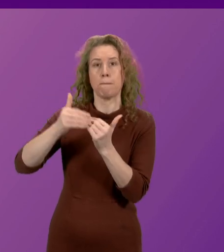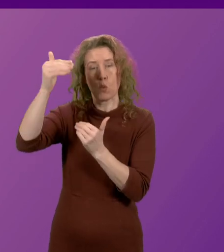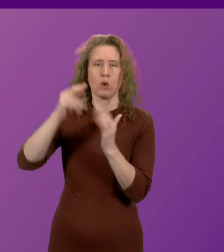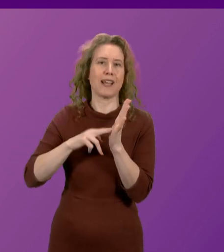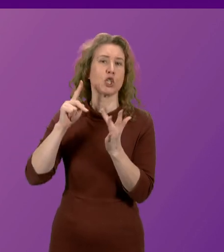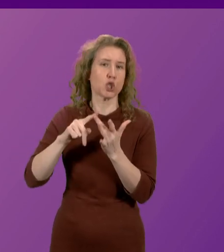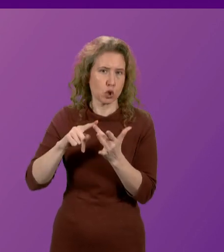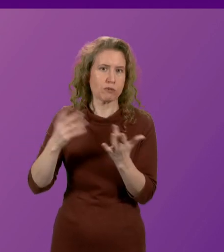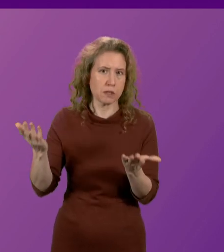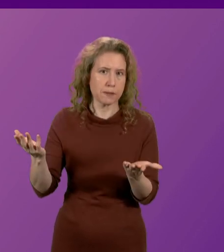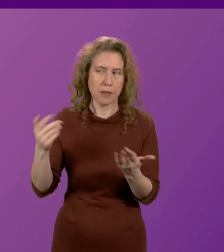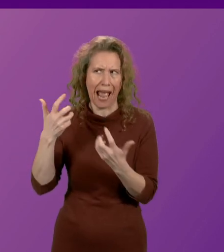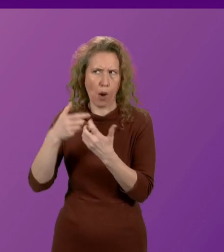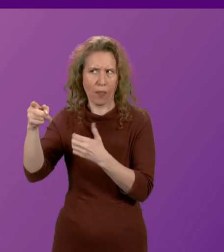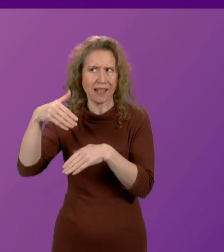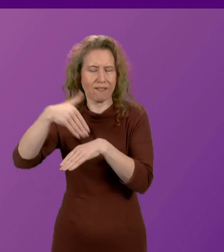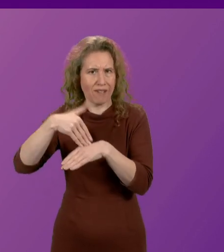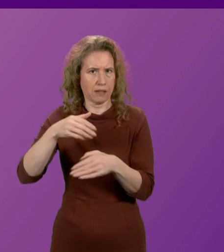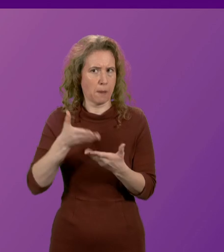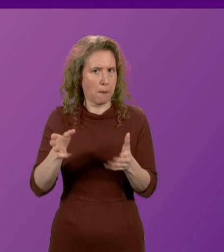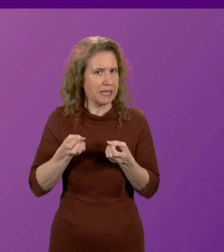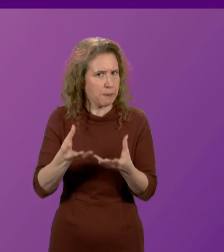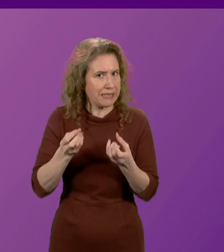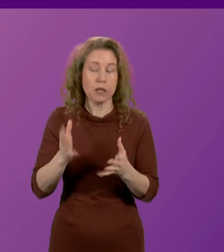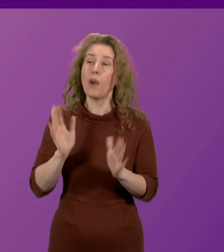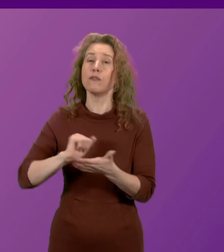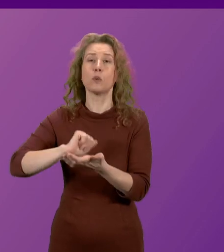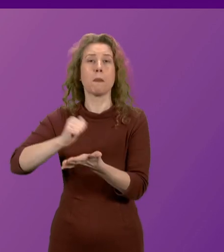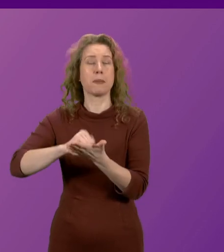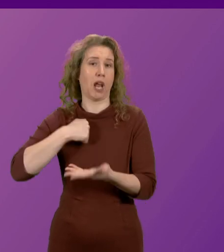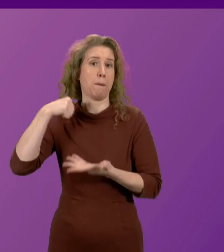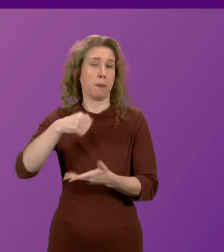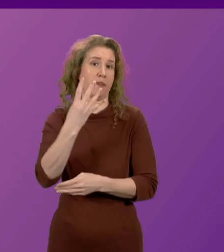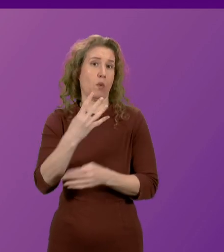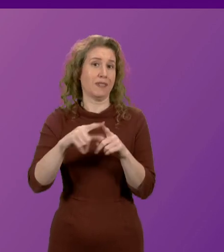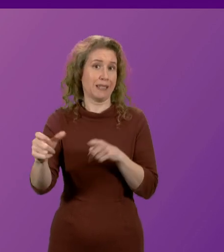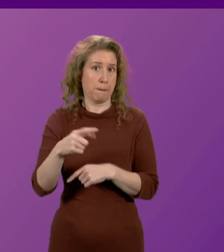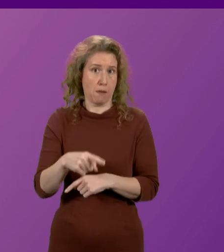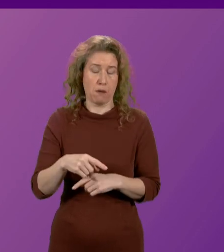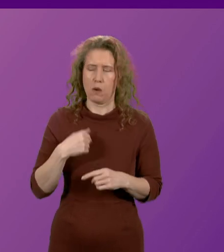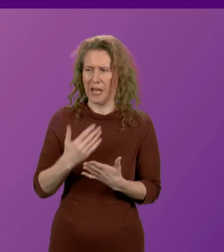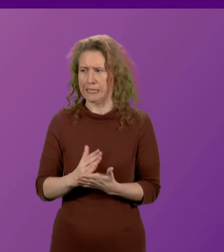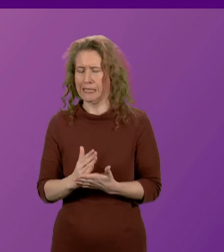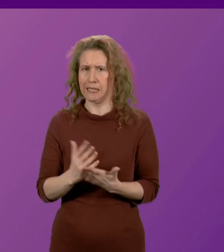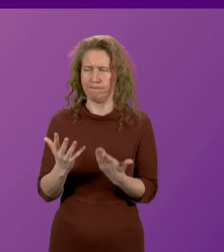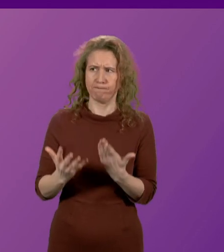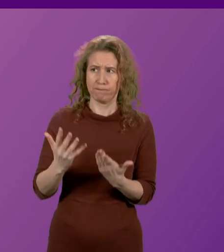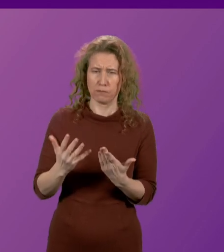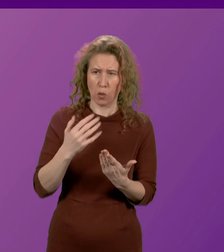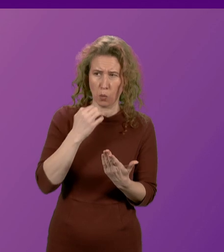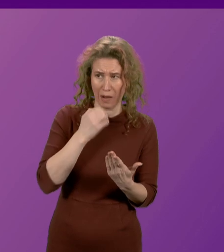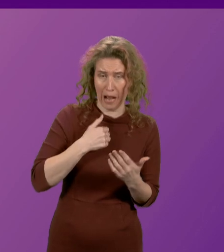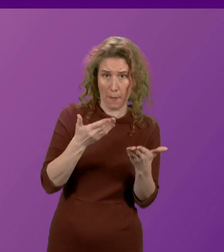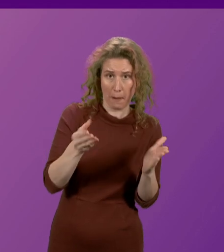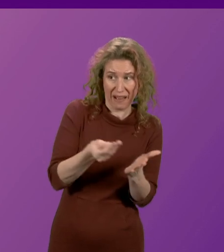in Scotland. We have to publish a budget on the 4th of December and there is currently uncertainty about whether our public